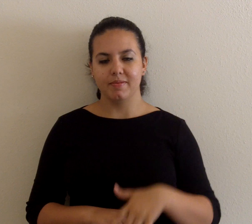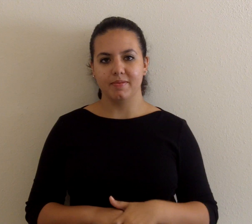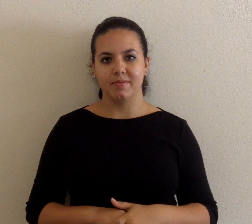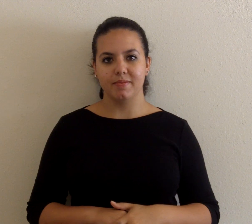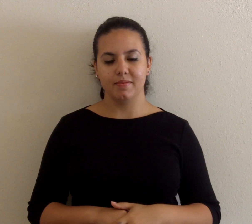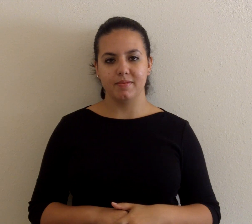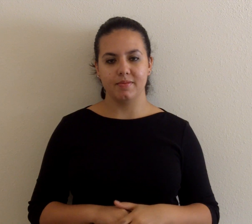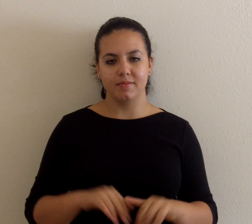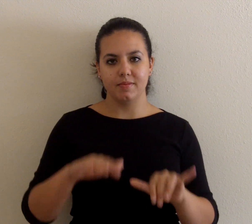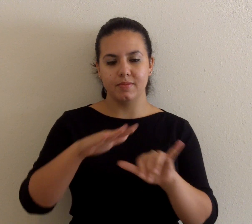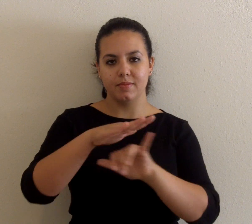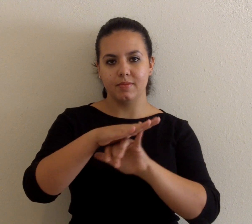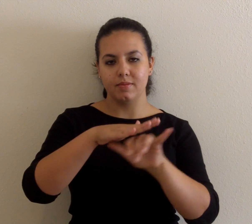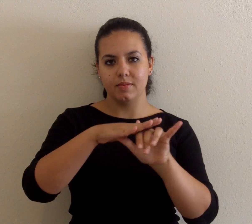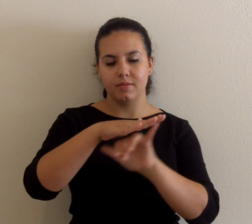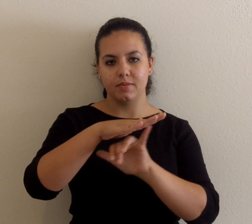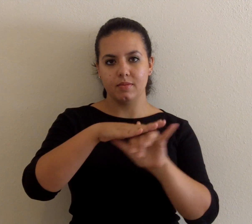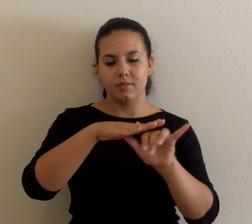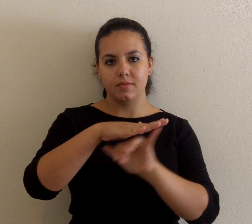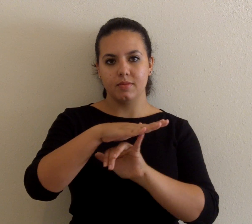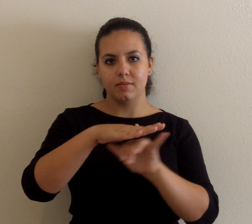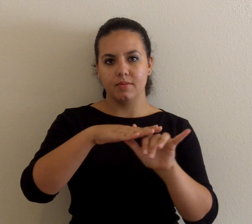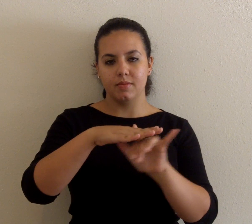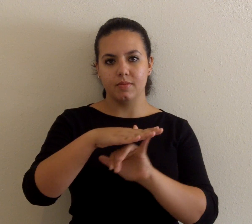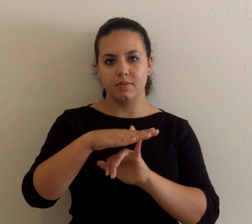Subway. And boat. Put.